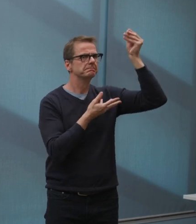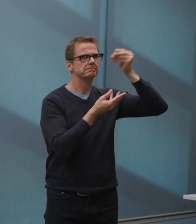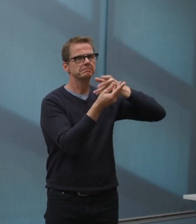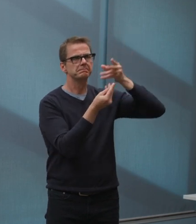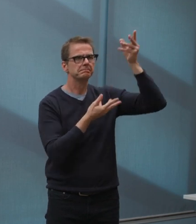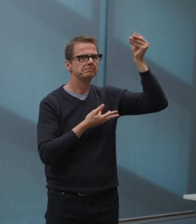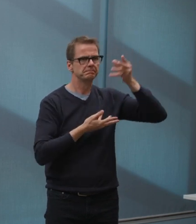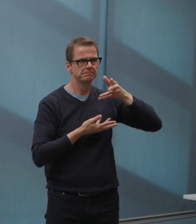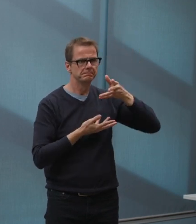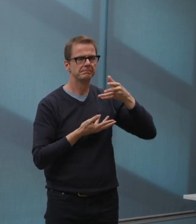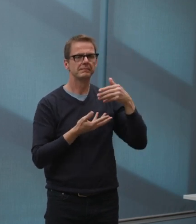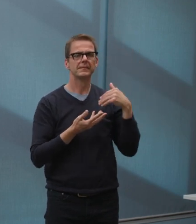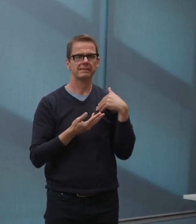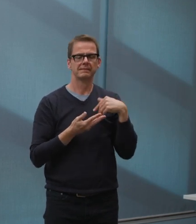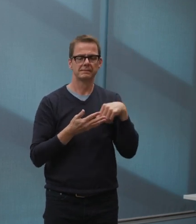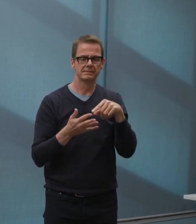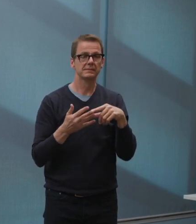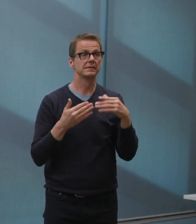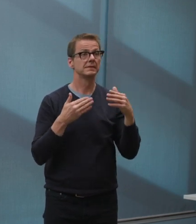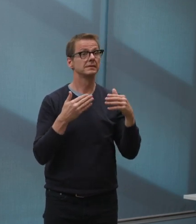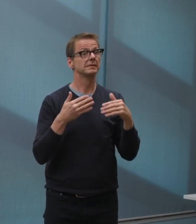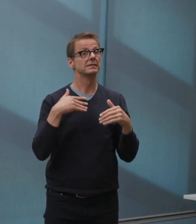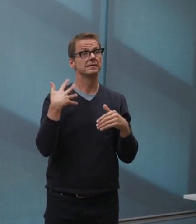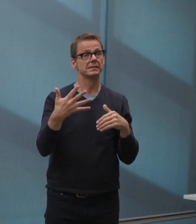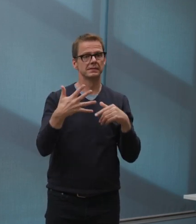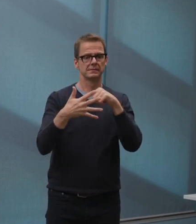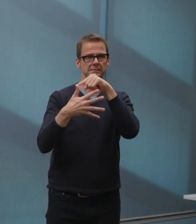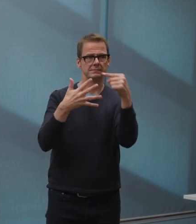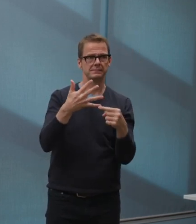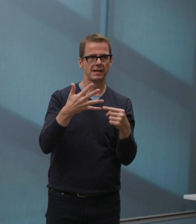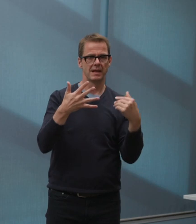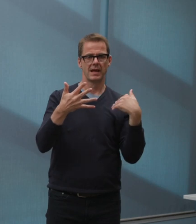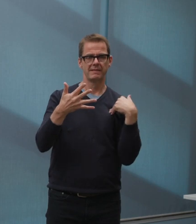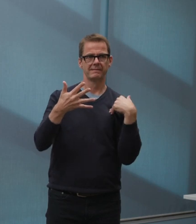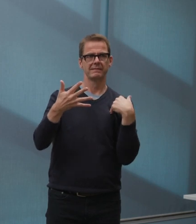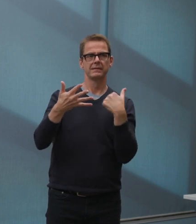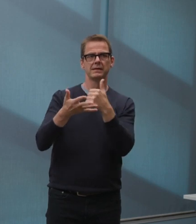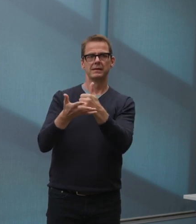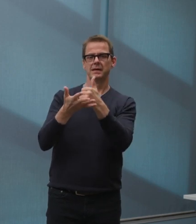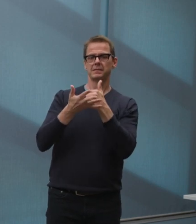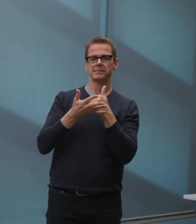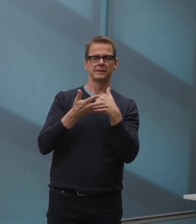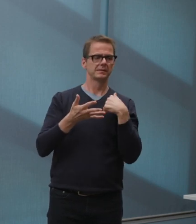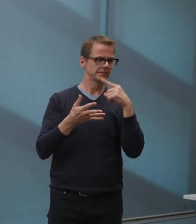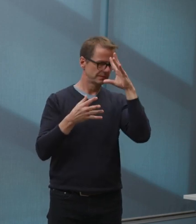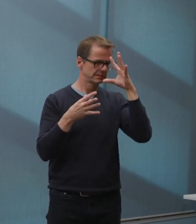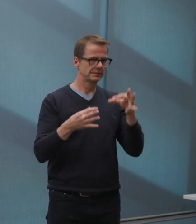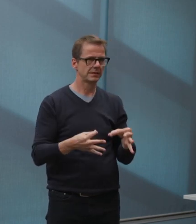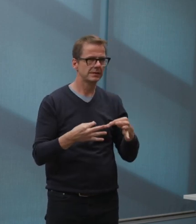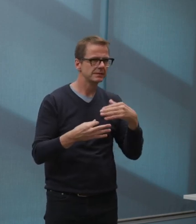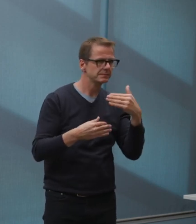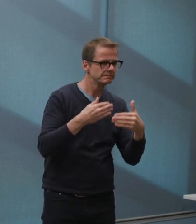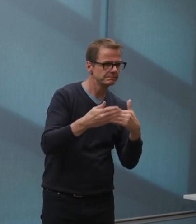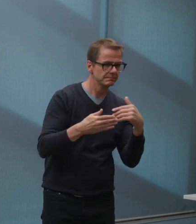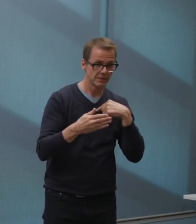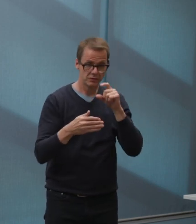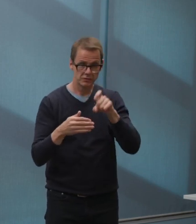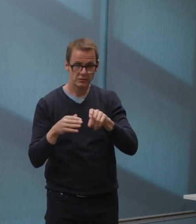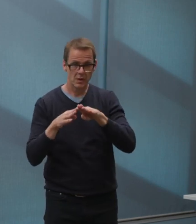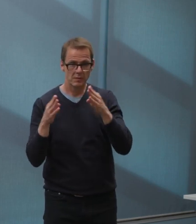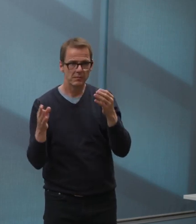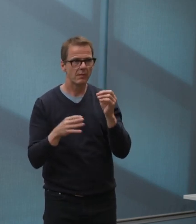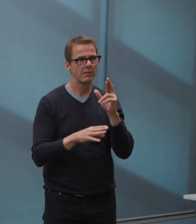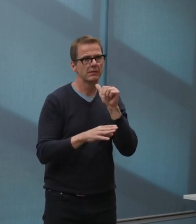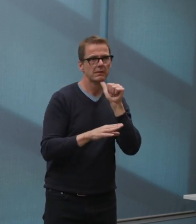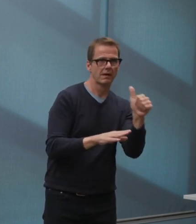will guide our relaunch activities in the coming weeks. As we make the decisions, we will work to be evidence-based and